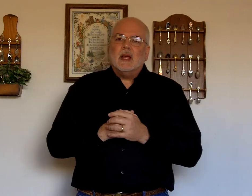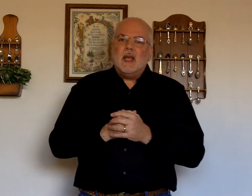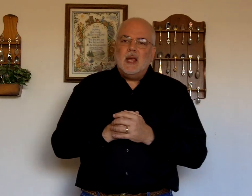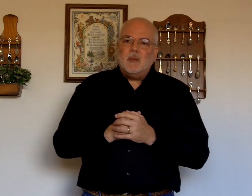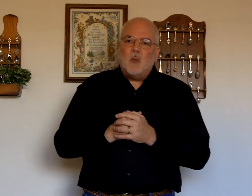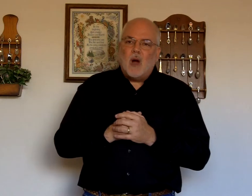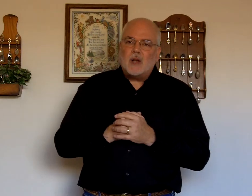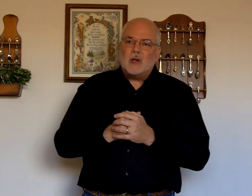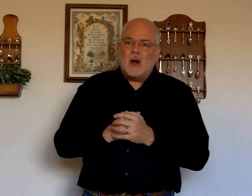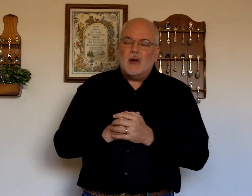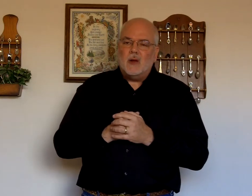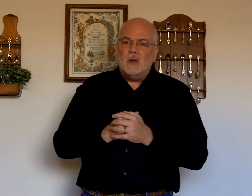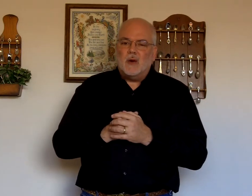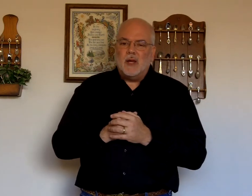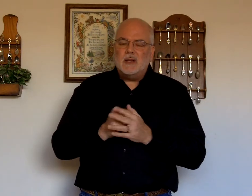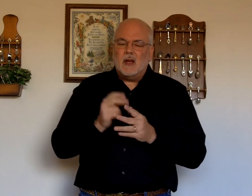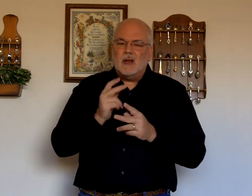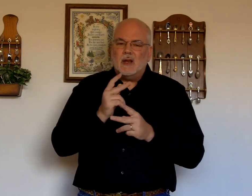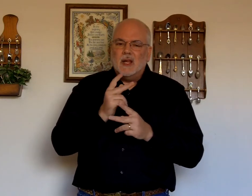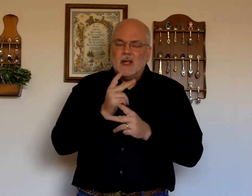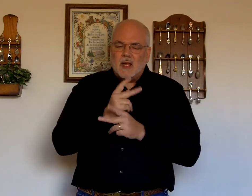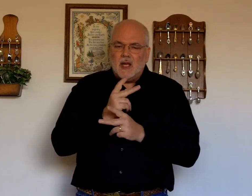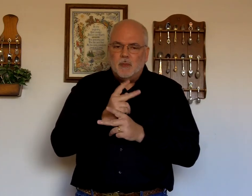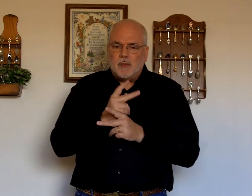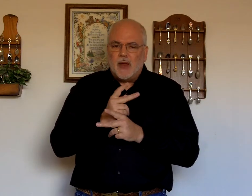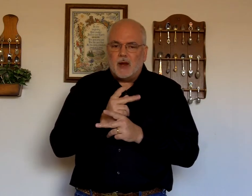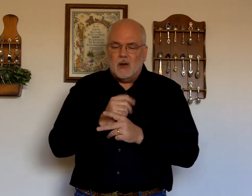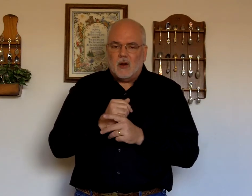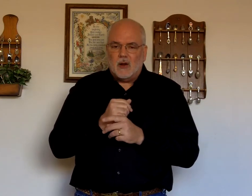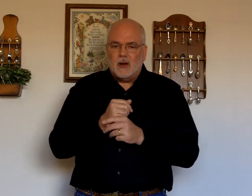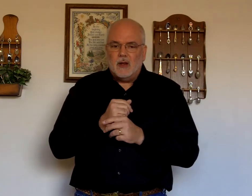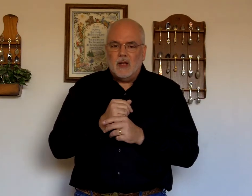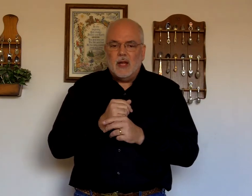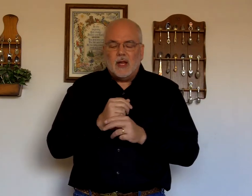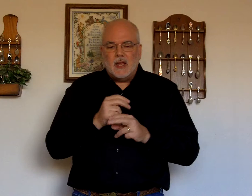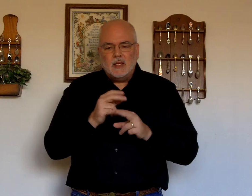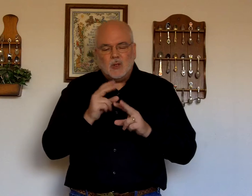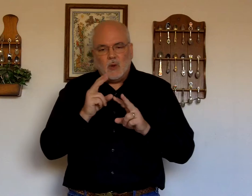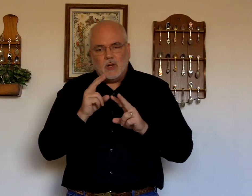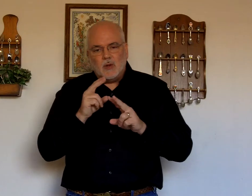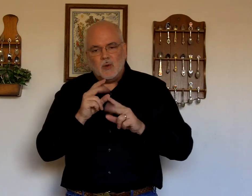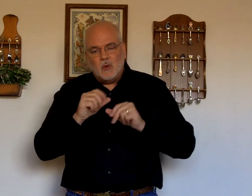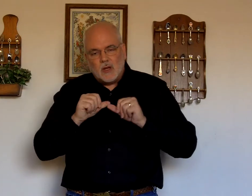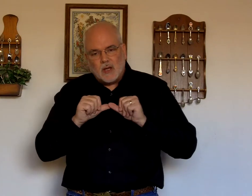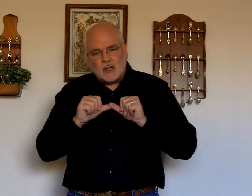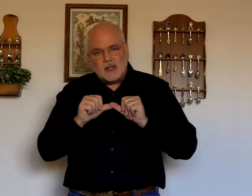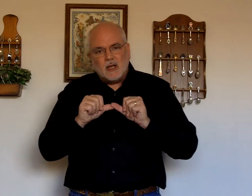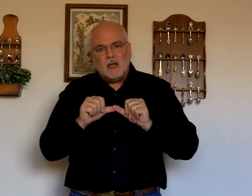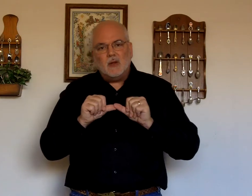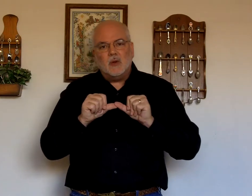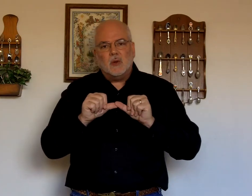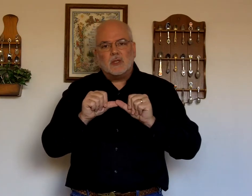Keep. Guarding over. He's not going to. Keep that. Guarding. He's going to. Continuously.